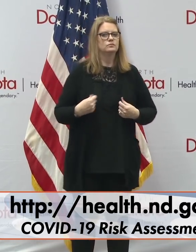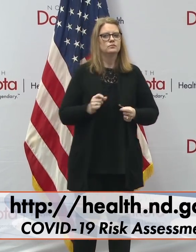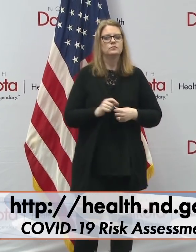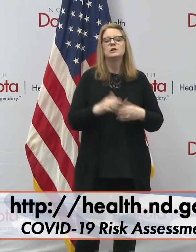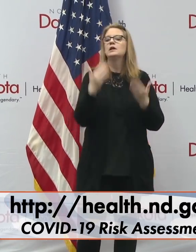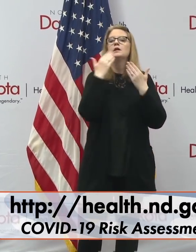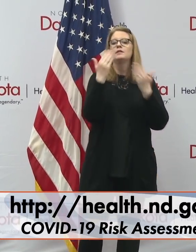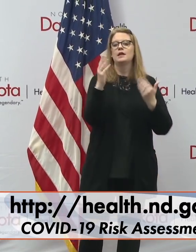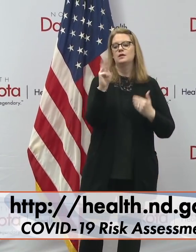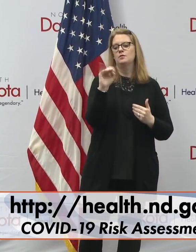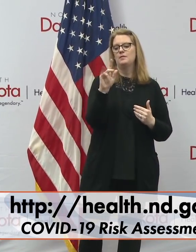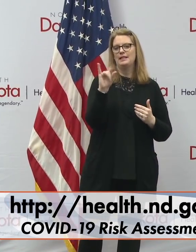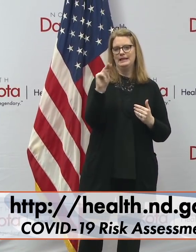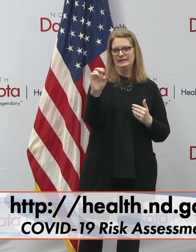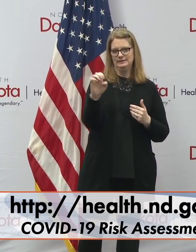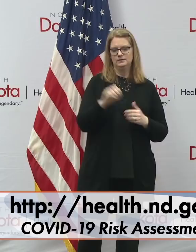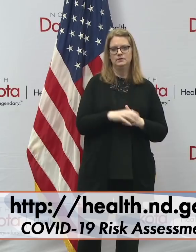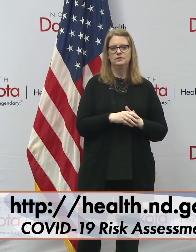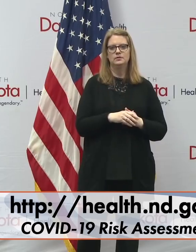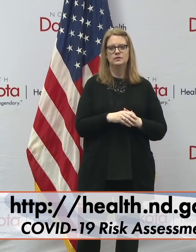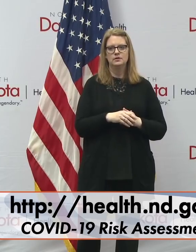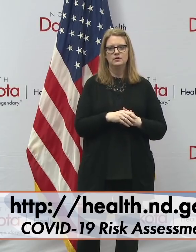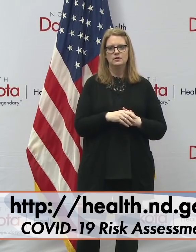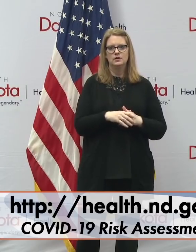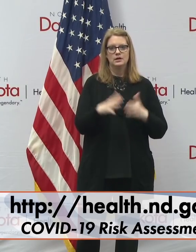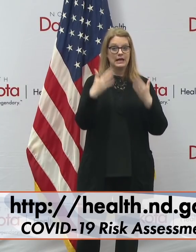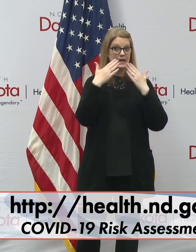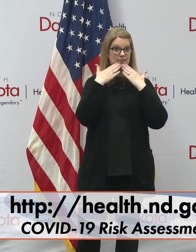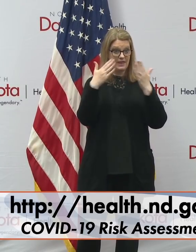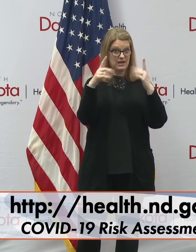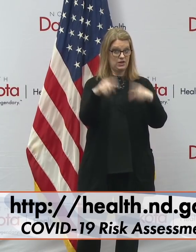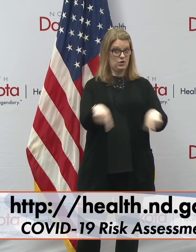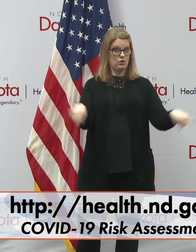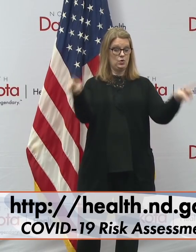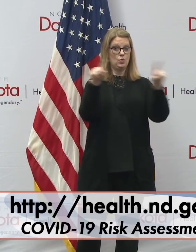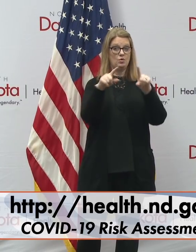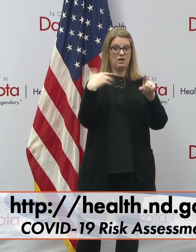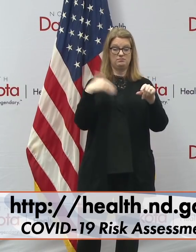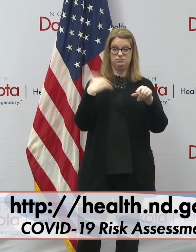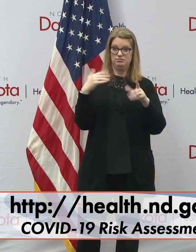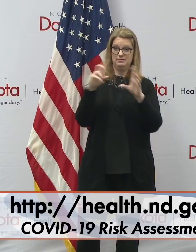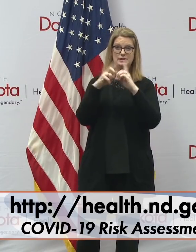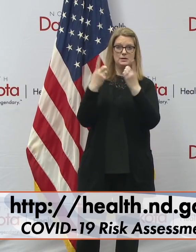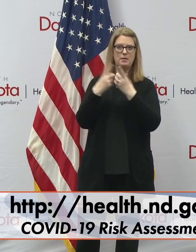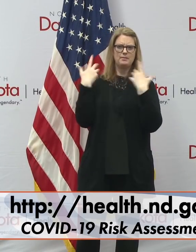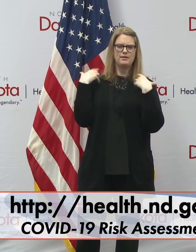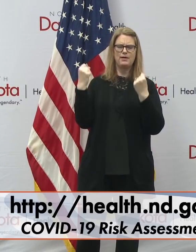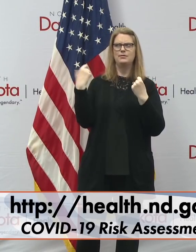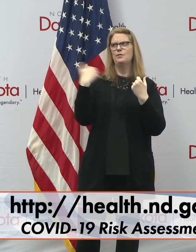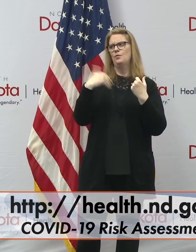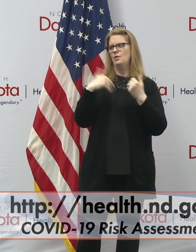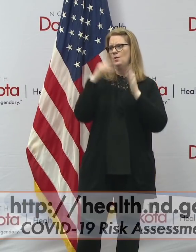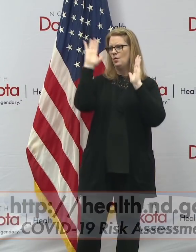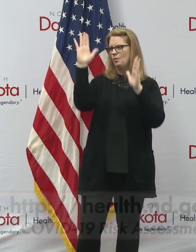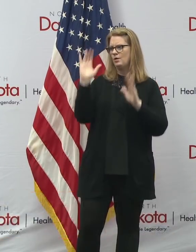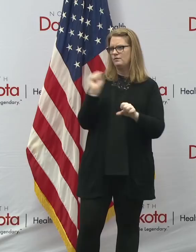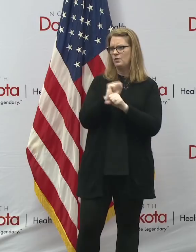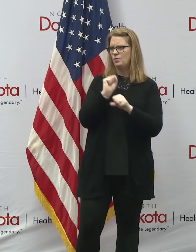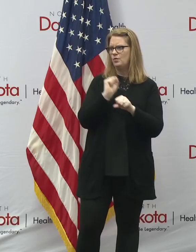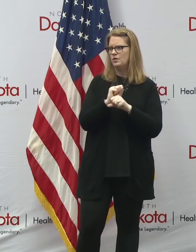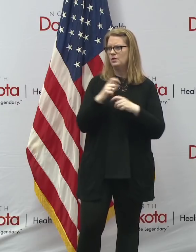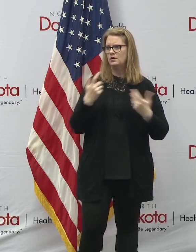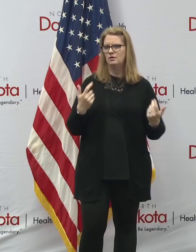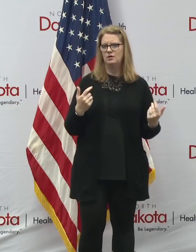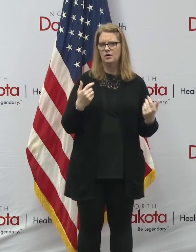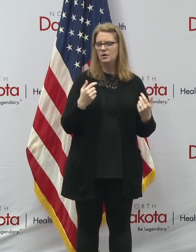Thank you. Lynn. And thank you and thank everybody at the Department of Health for all their incredible work they're doing for